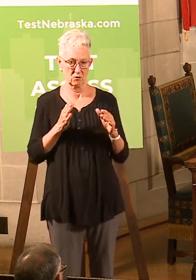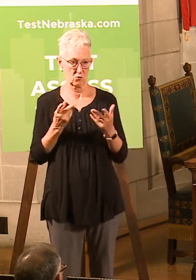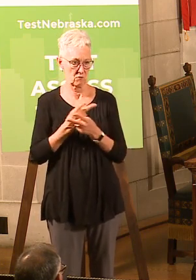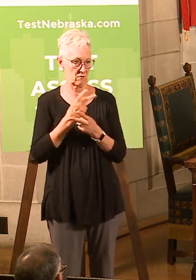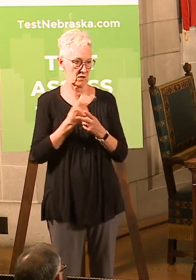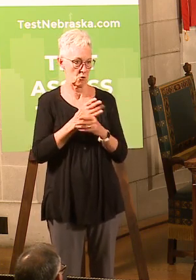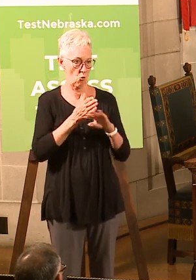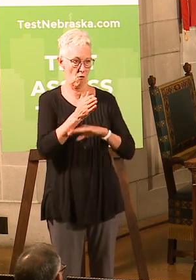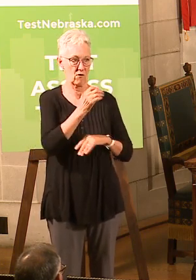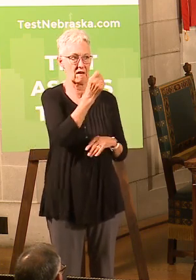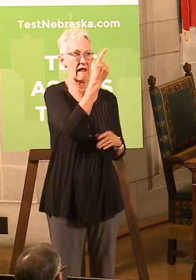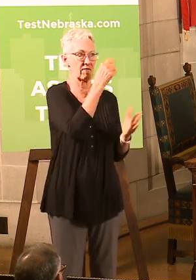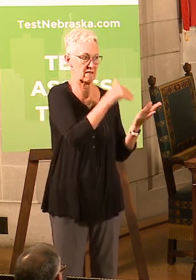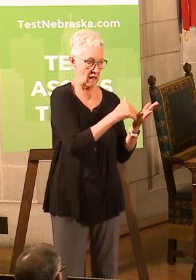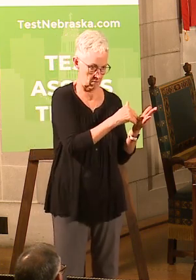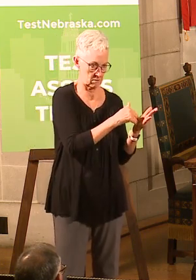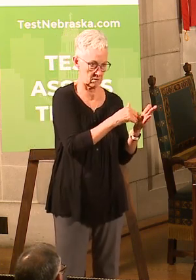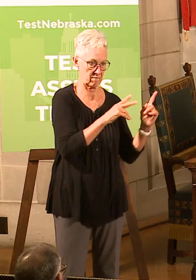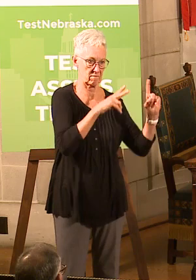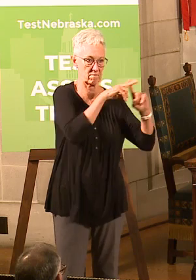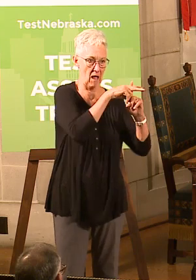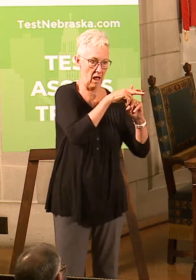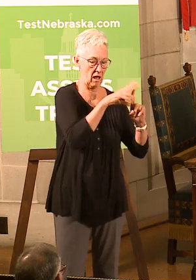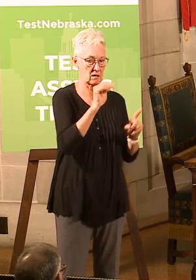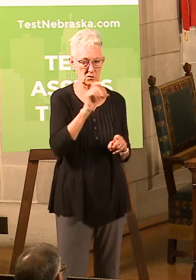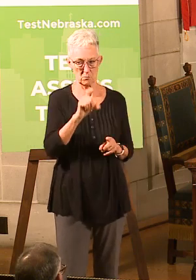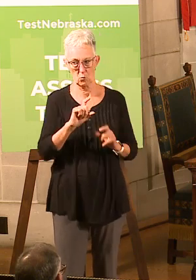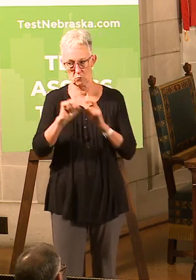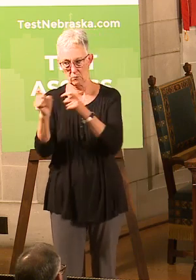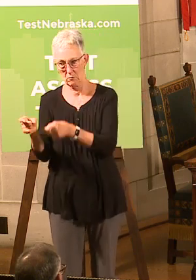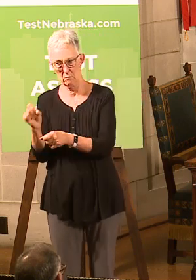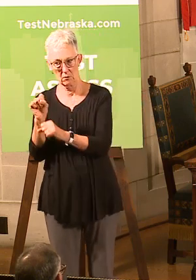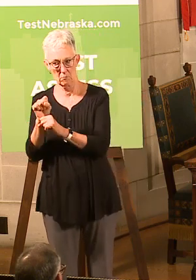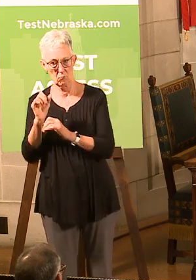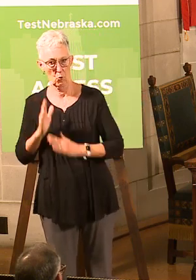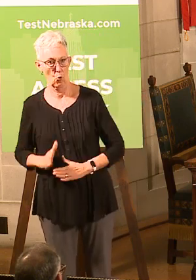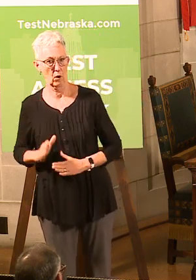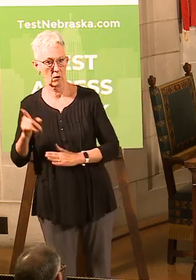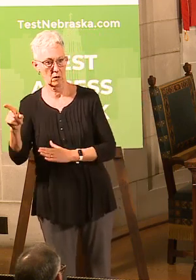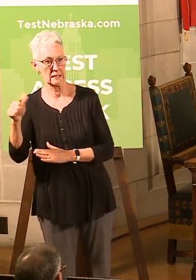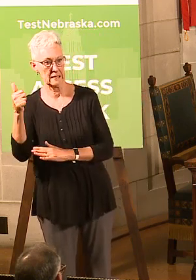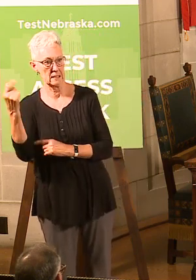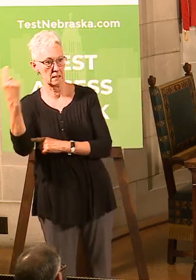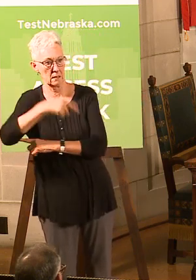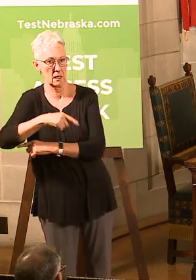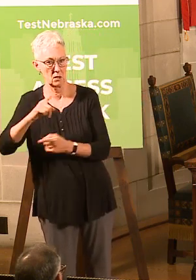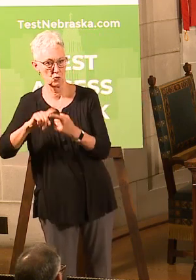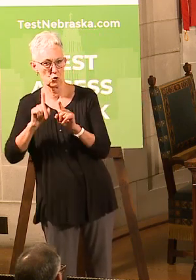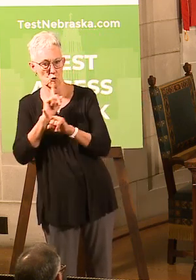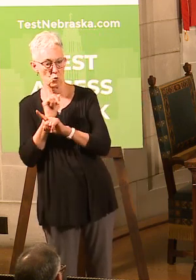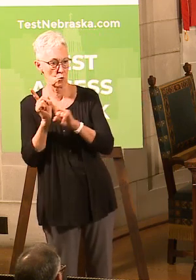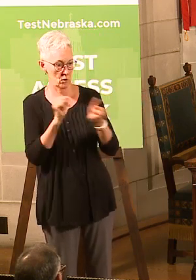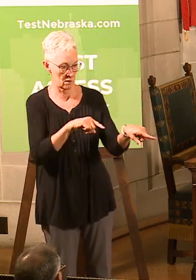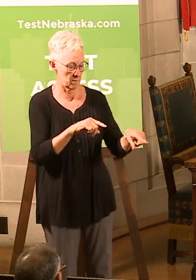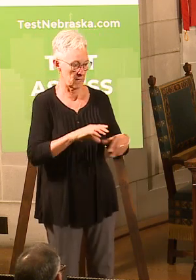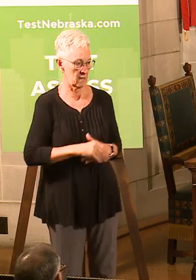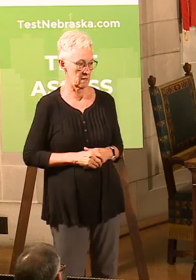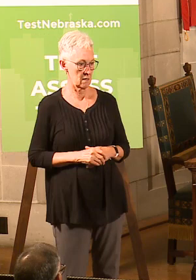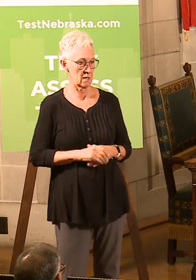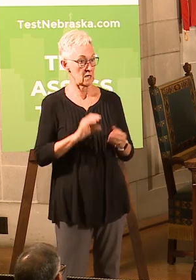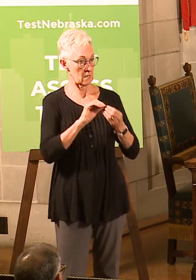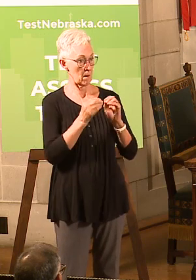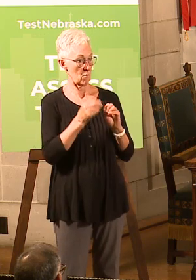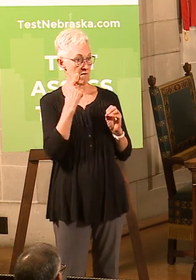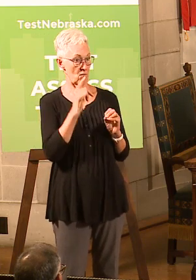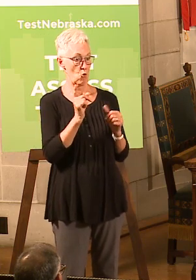last two weeks alone. And you're supposed to give the employers 10 days to respond. So the numbers for first payments